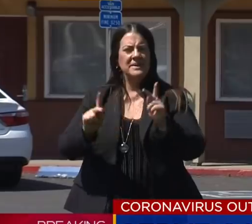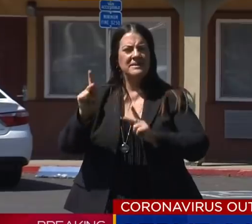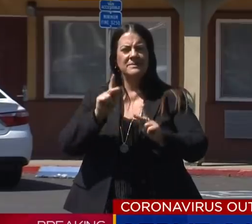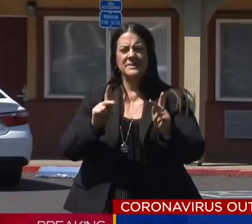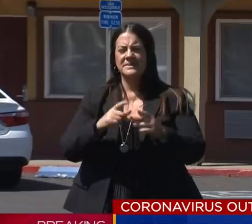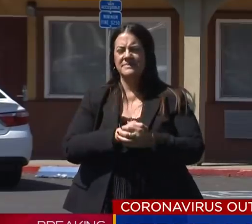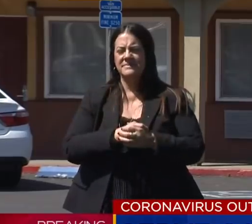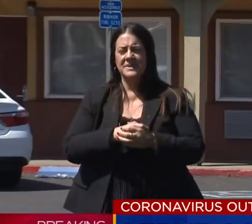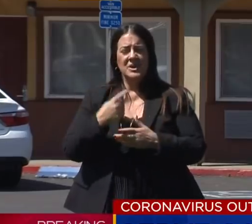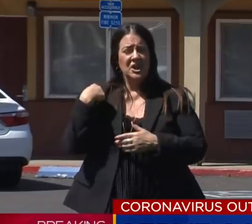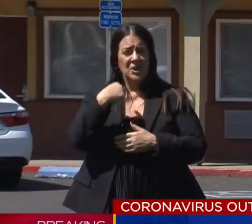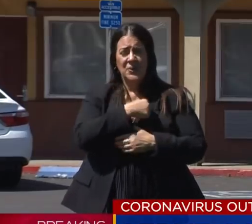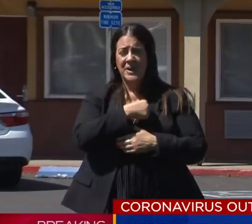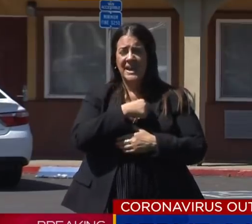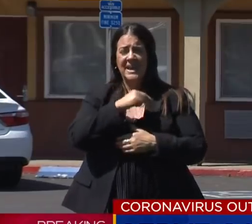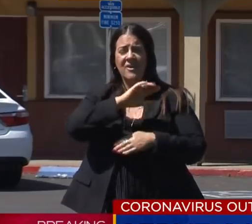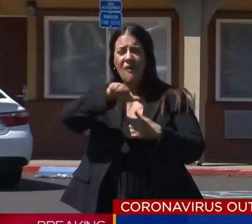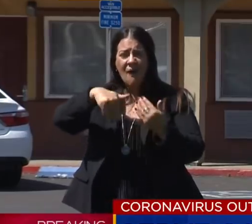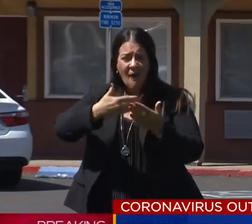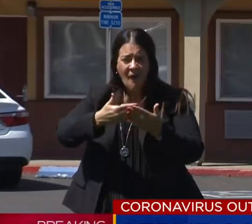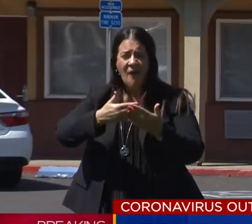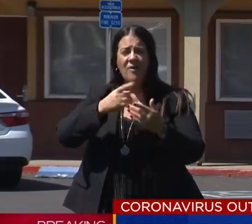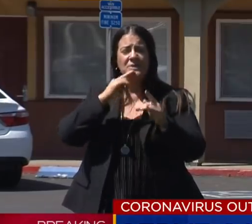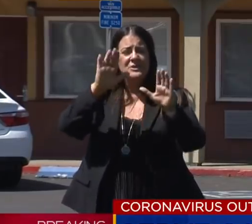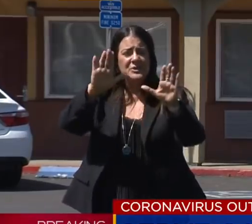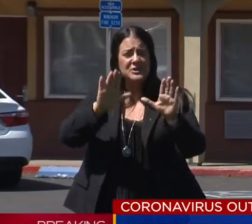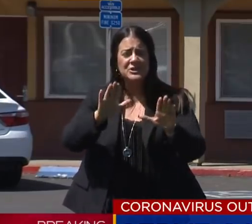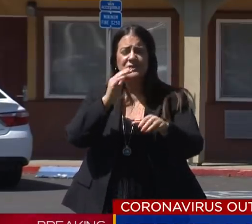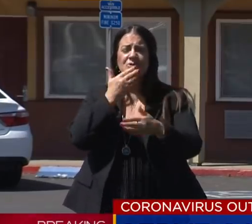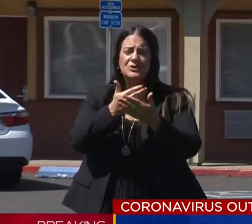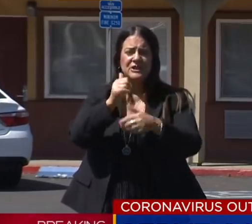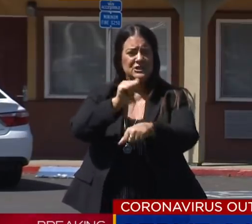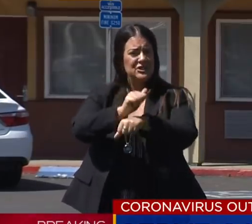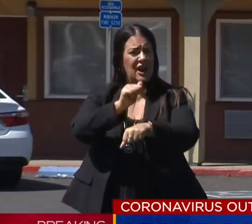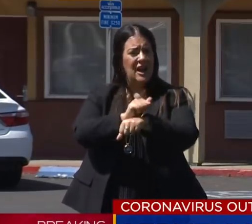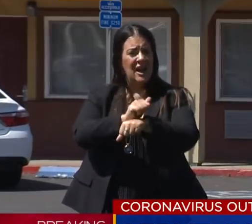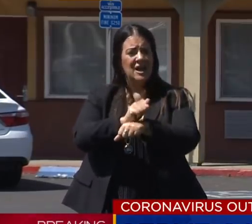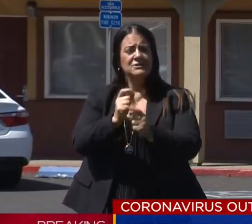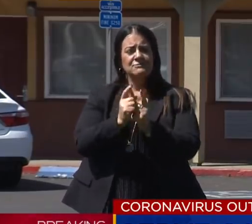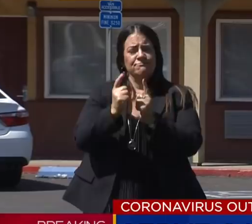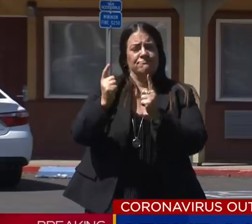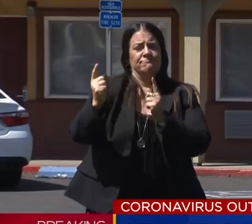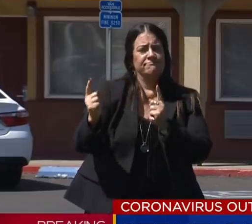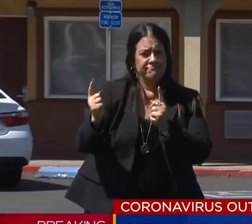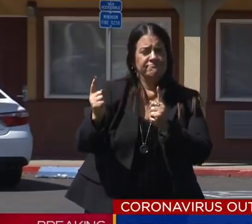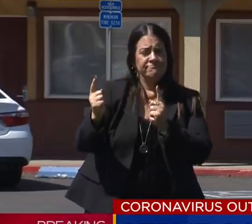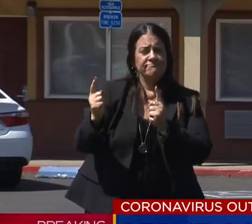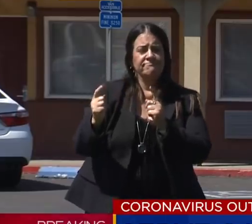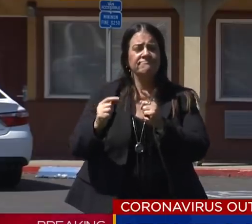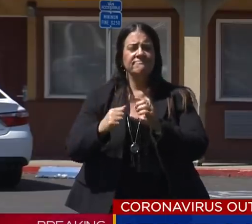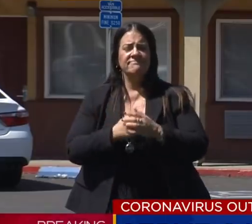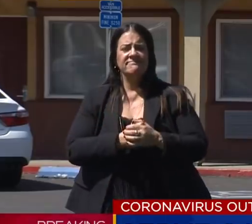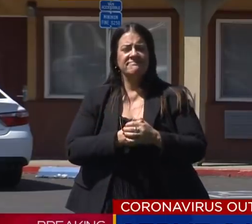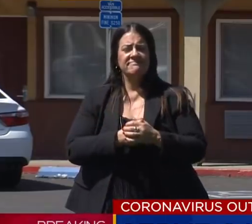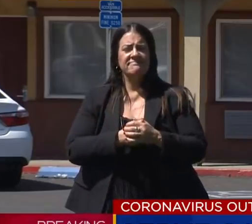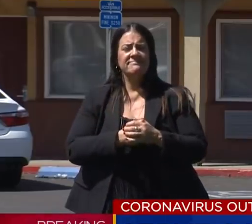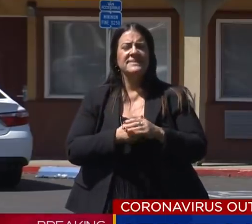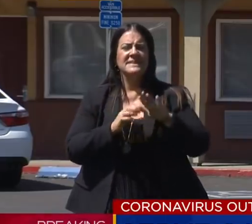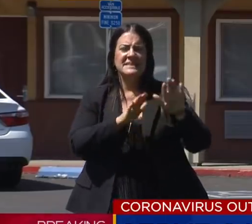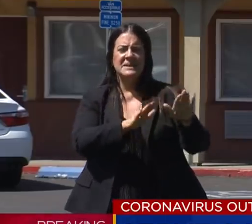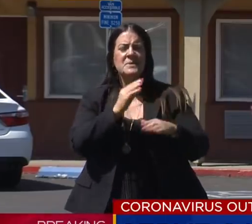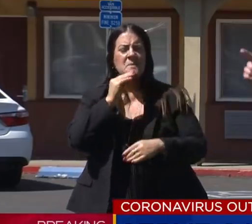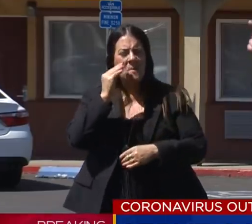have done a remarkable job in the state of California. If we continue to do that job, we'll continue to buy us time before that peak